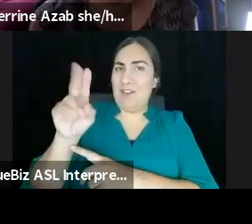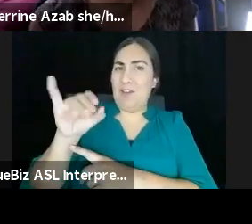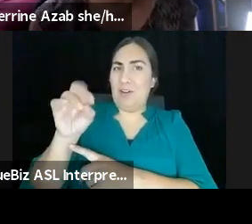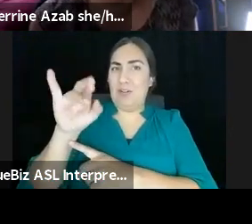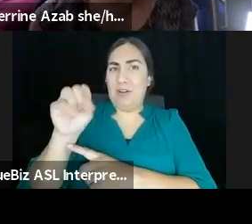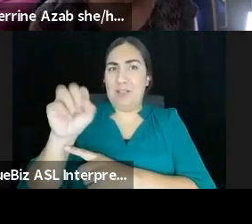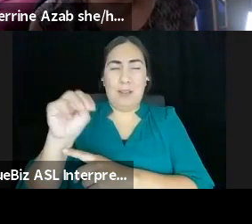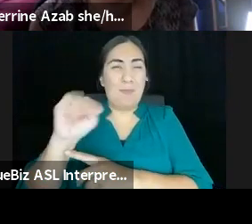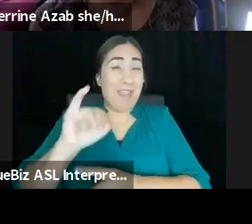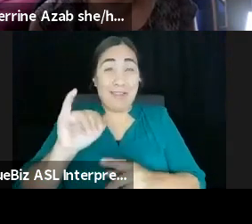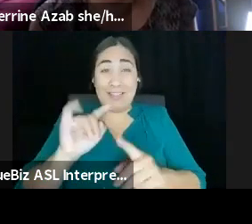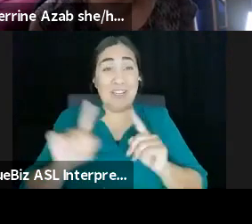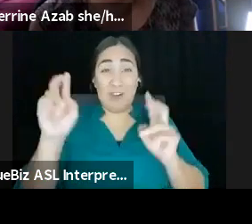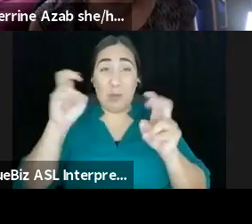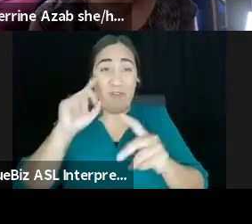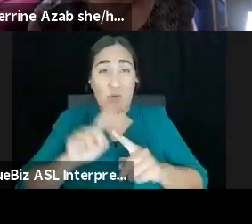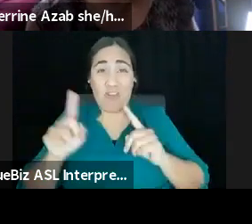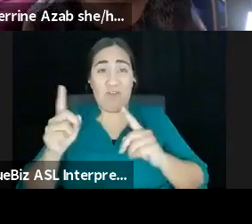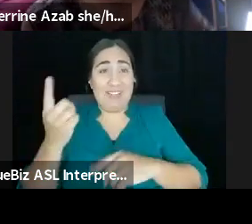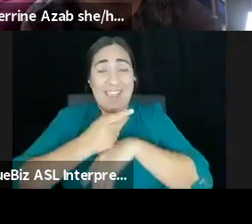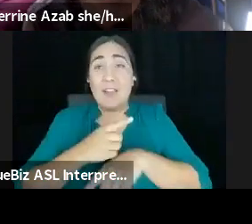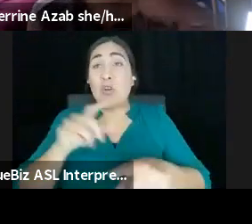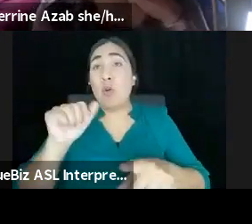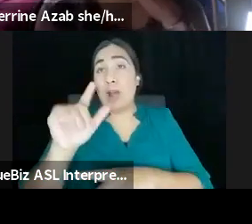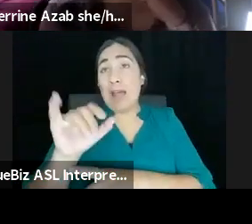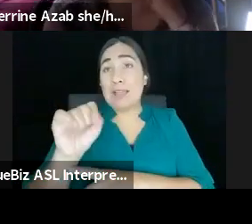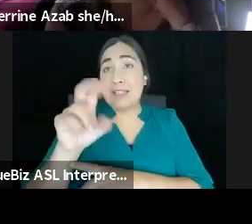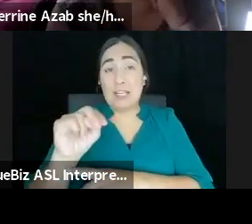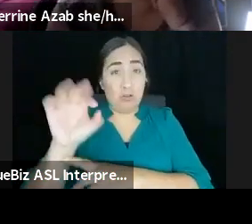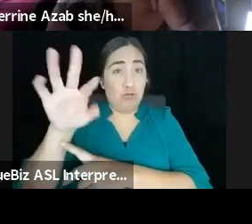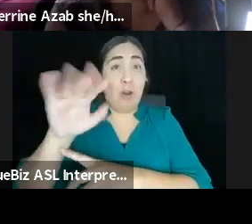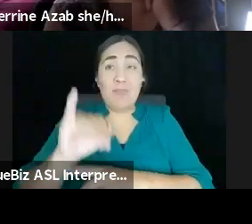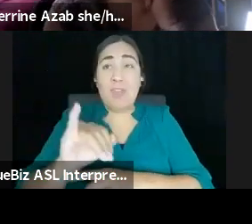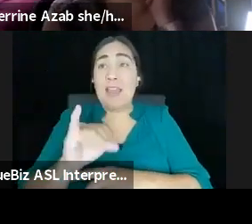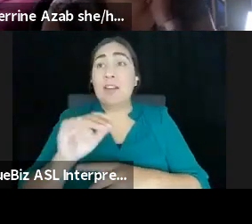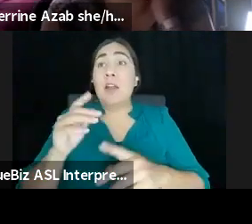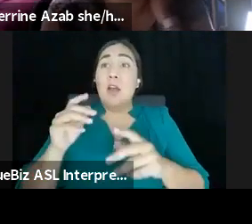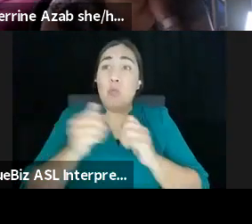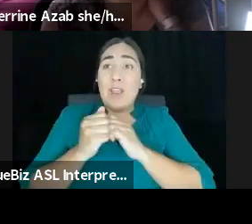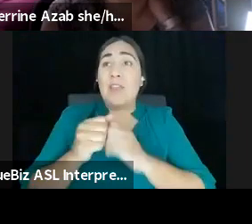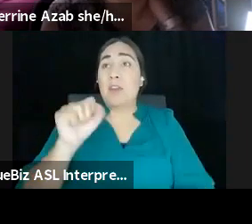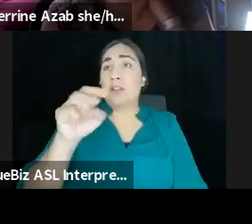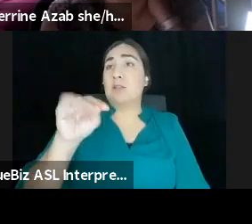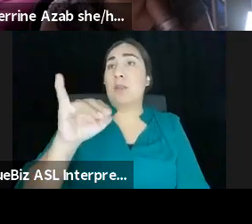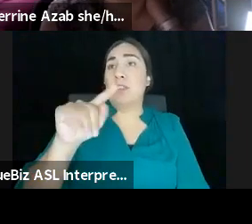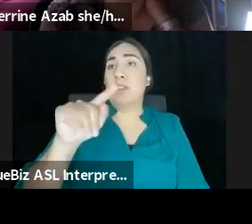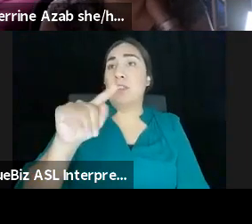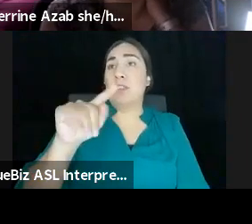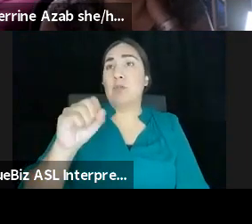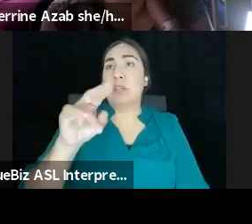you know, dropped into the chat about being with the Smithsonian's National Museum of American Indian and also I don't know if you want to talk about that briefly